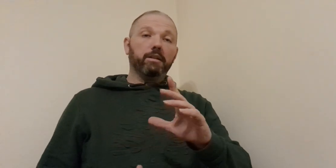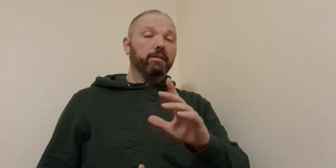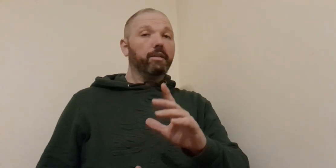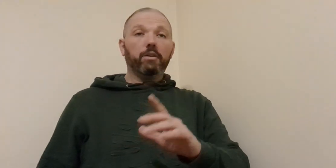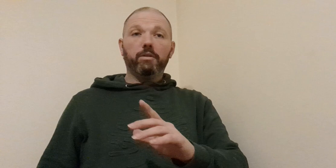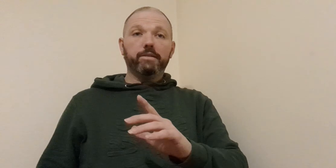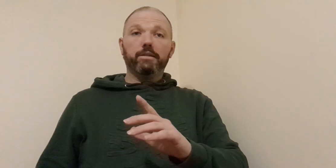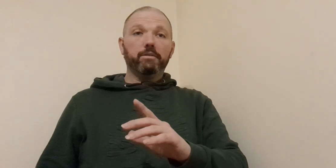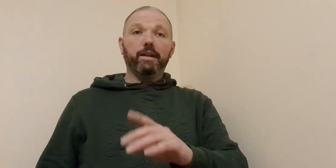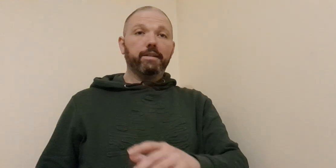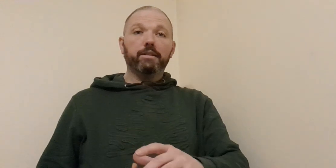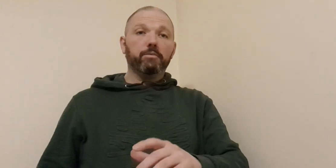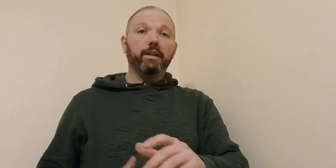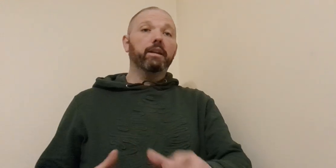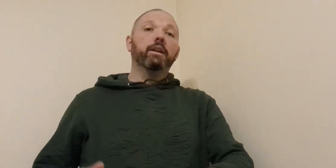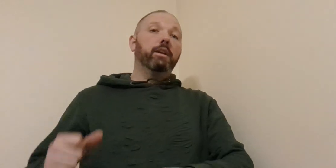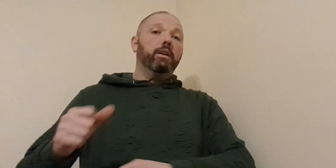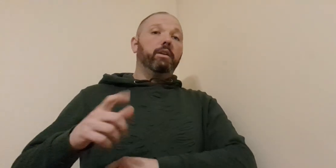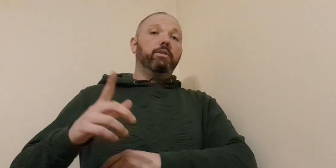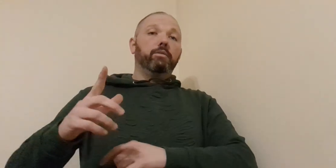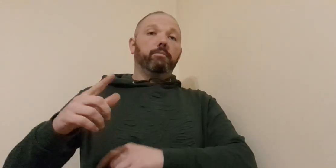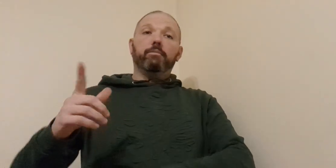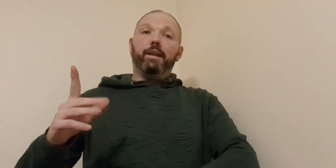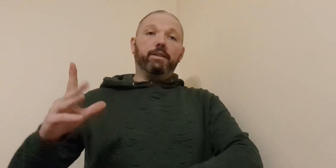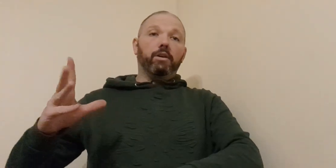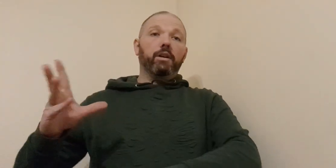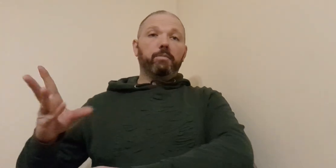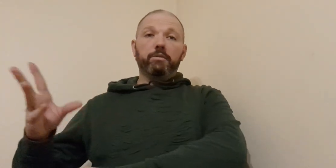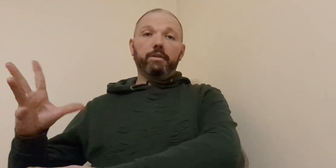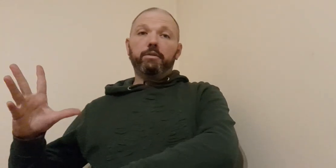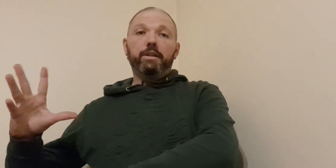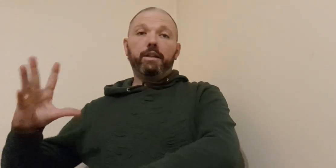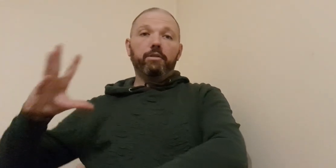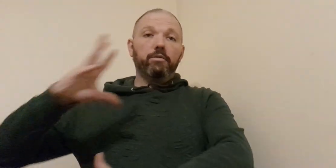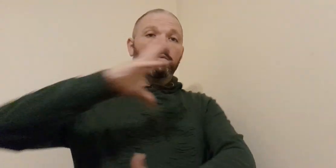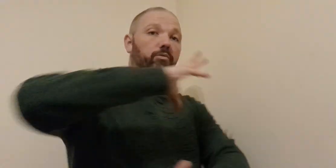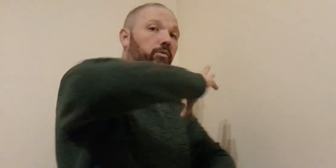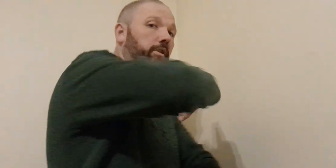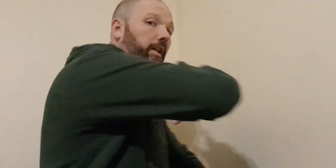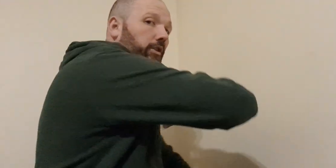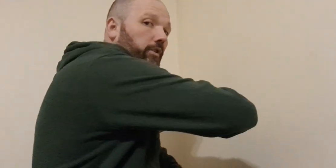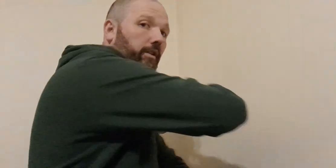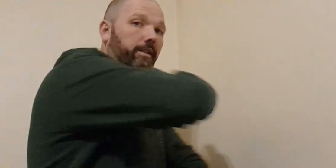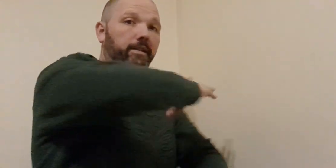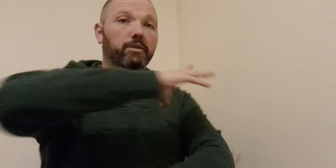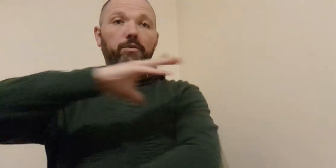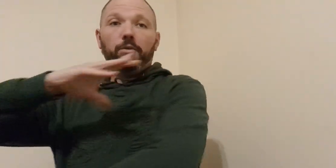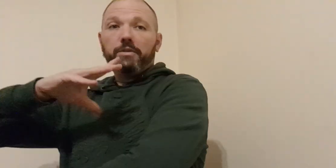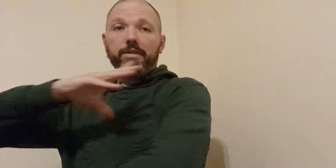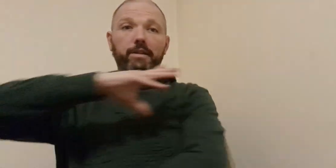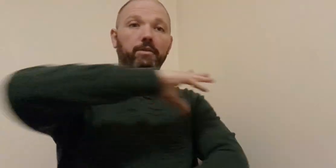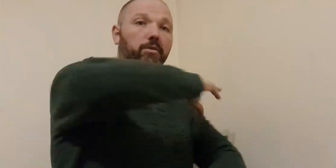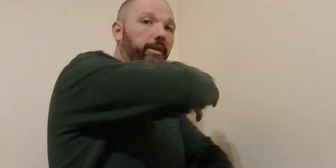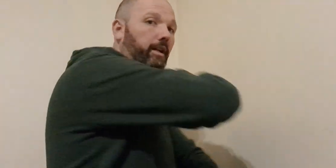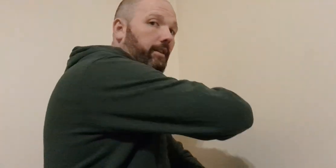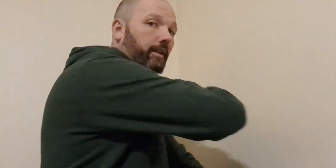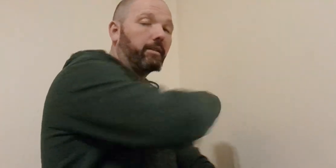on the flower let's like go asking the way. It's all about like the inner rotational let's like go forces like going on there